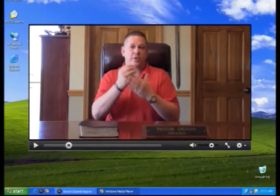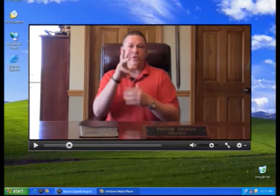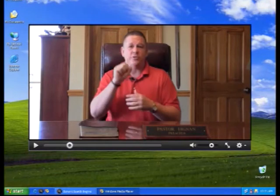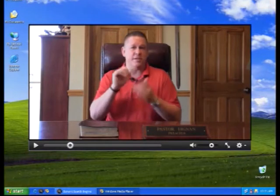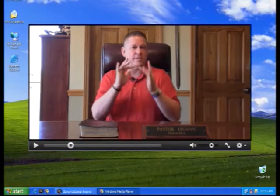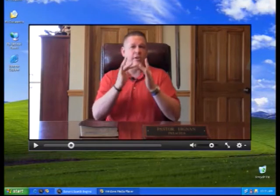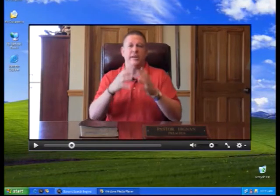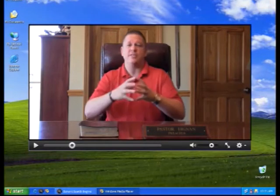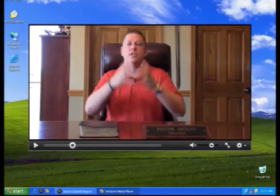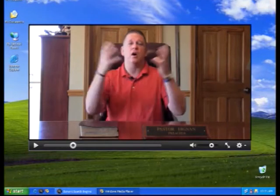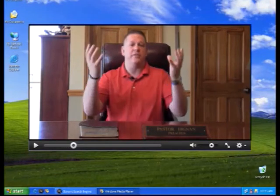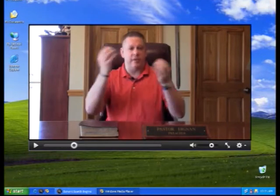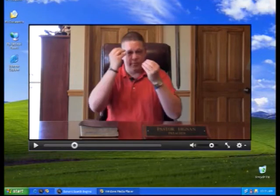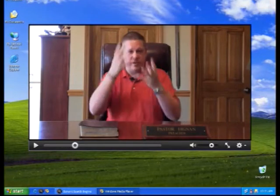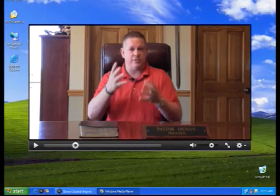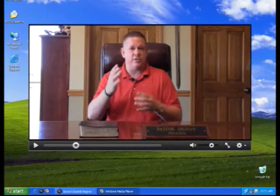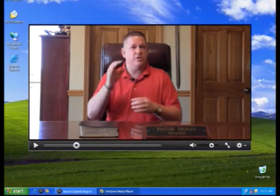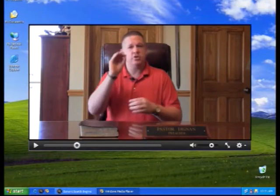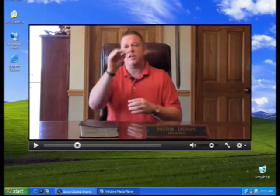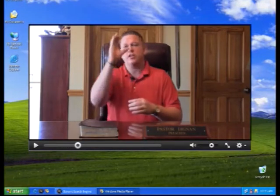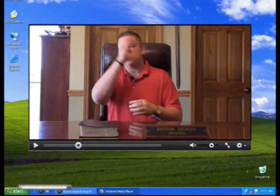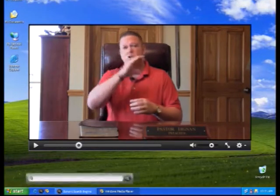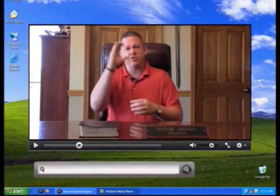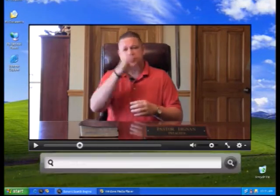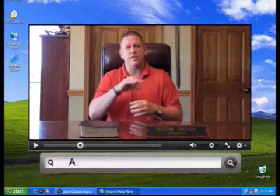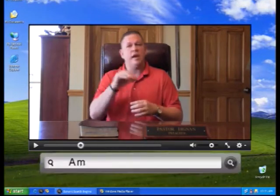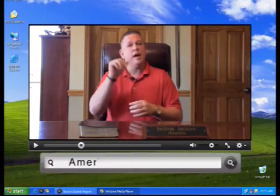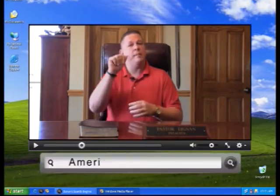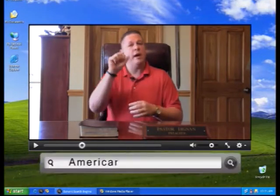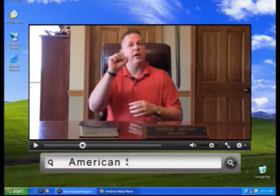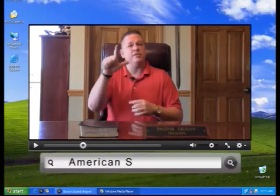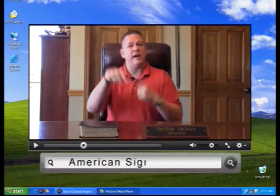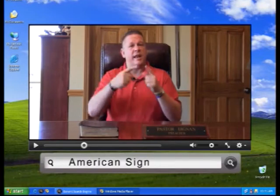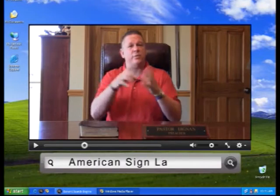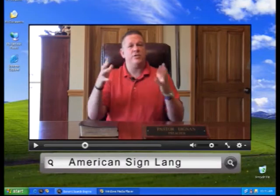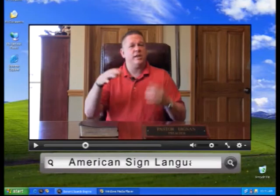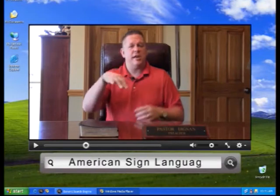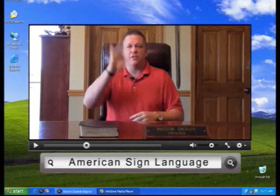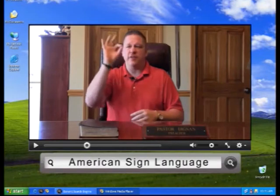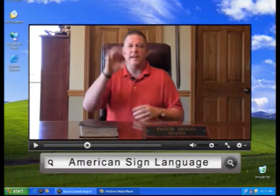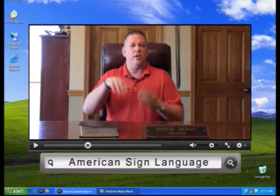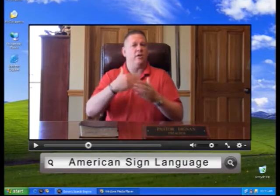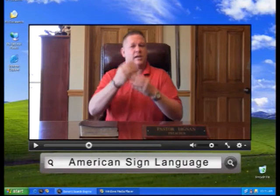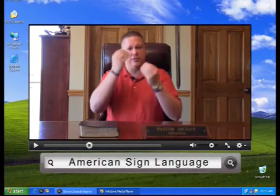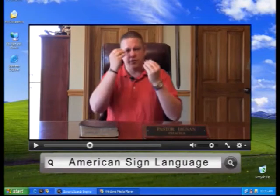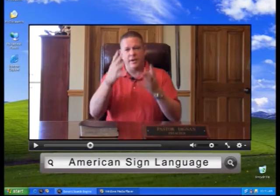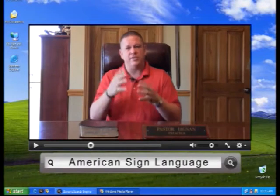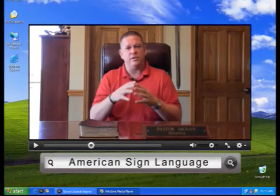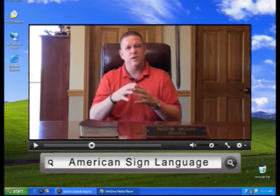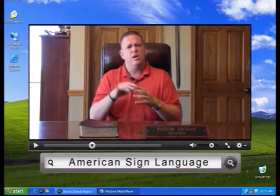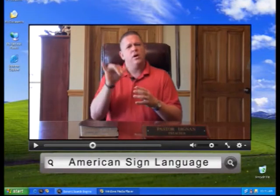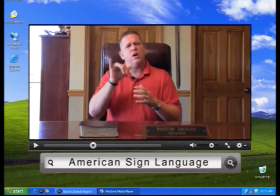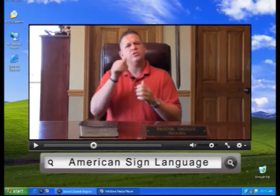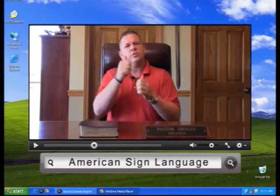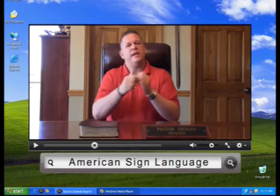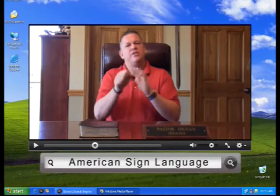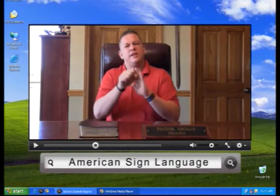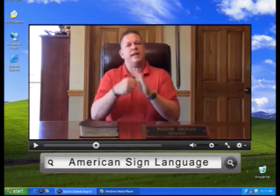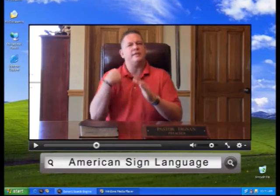the good news is the internet has a lot of the information. Just hit your search engine, American Sign Language, and you'll find out all kinds of information. Also, each state has